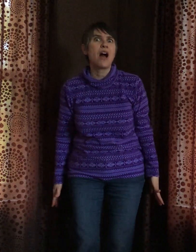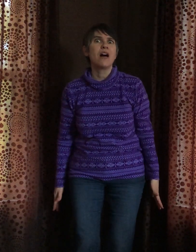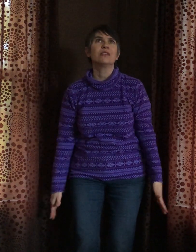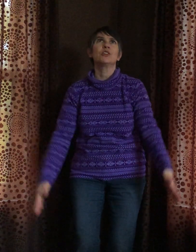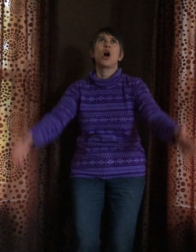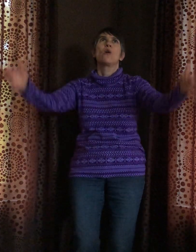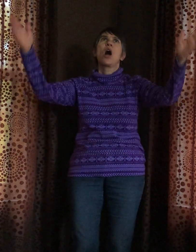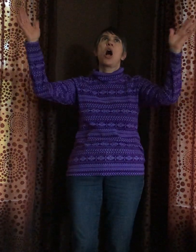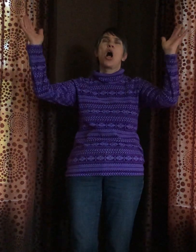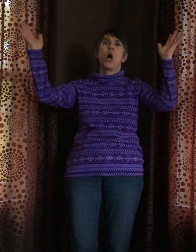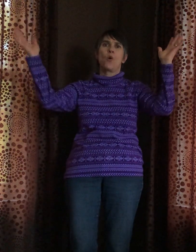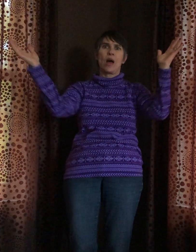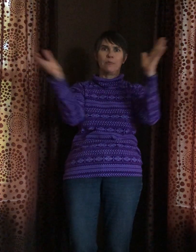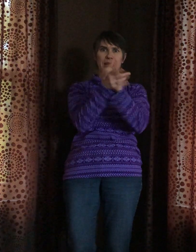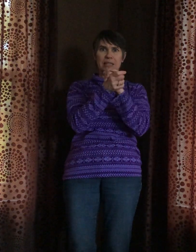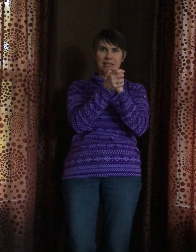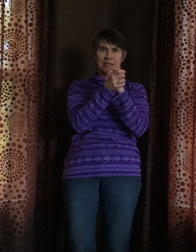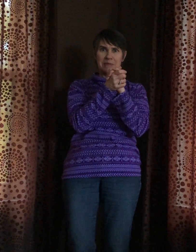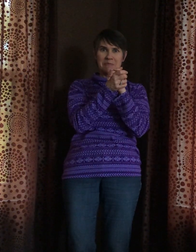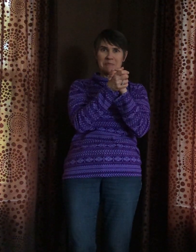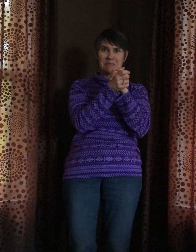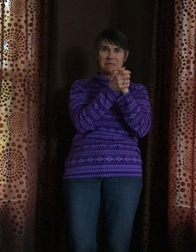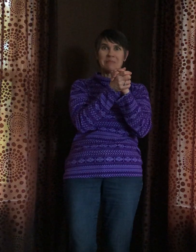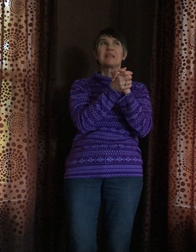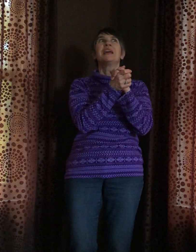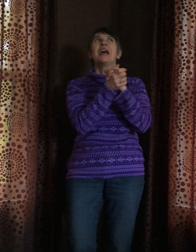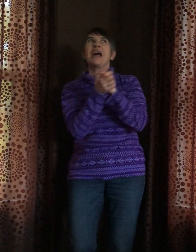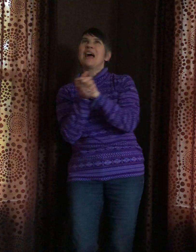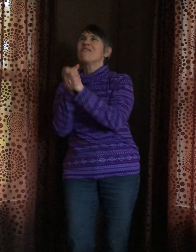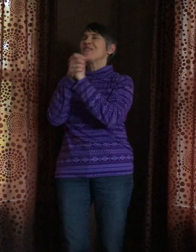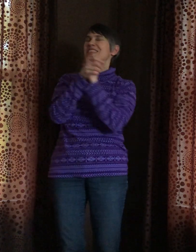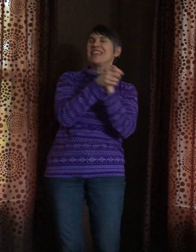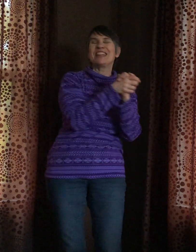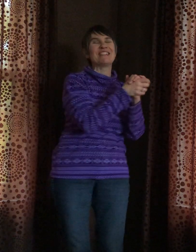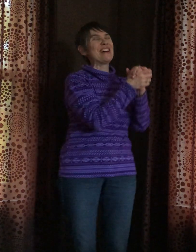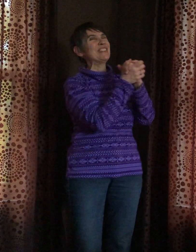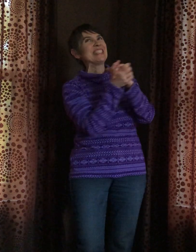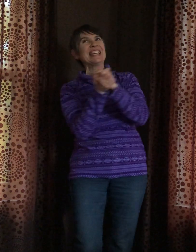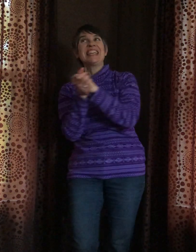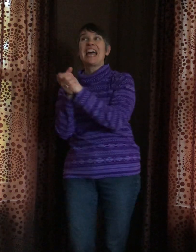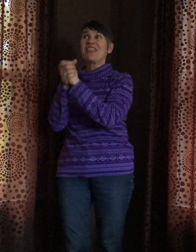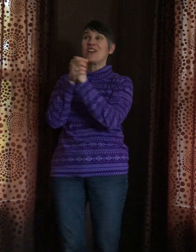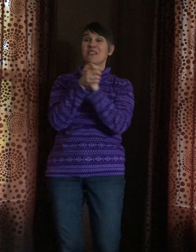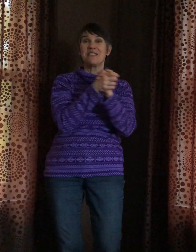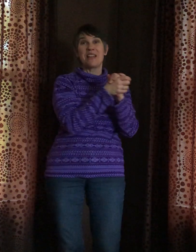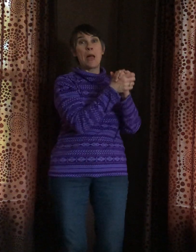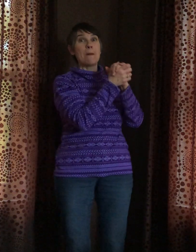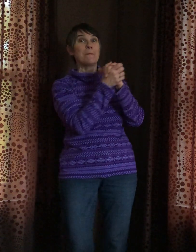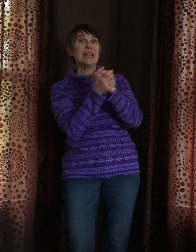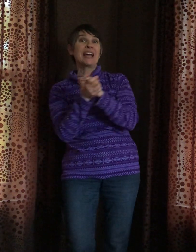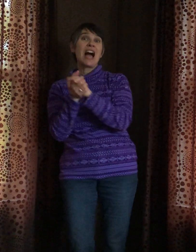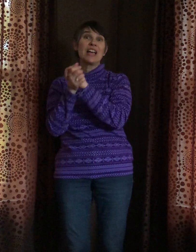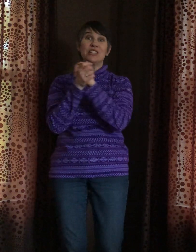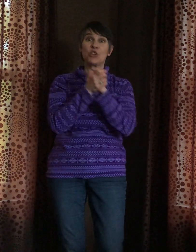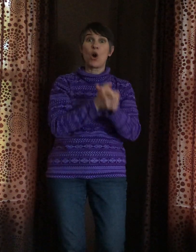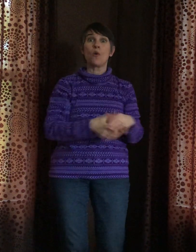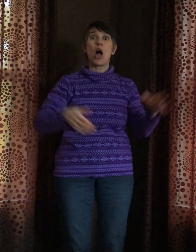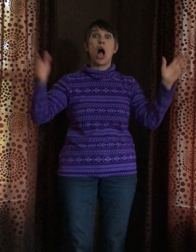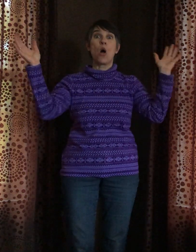you're all one place everything grows together because you're all